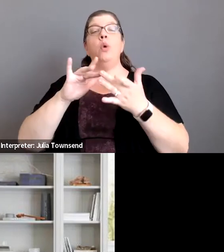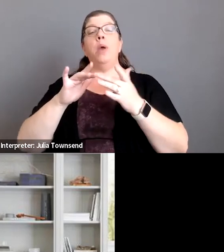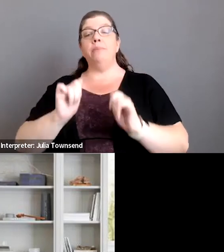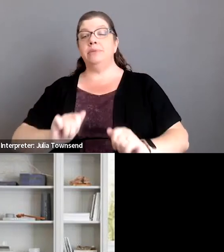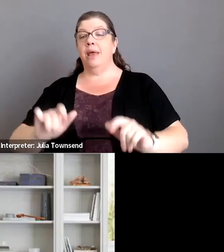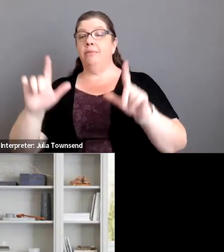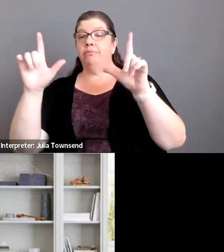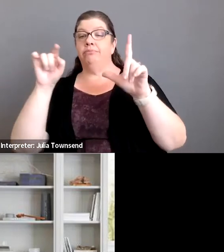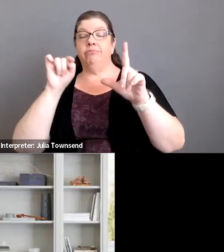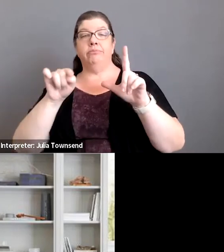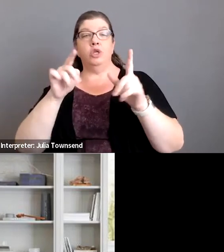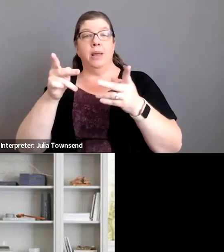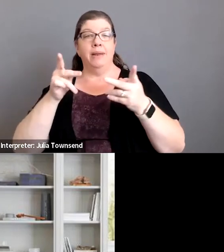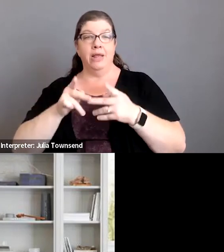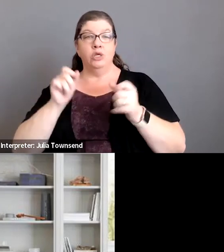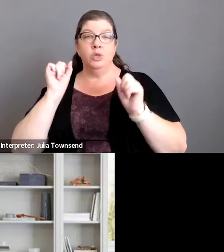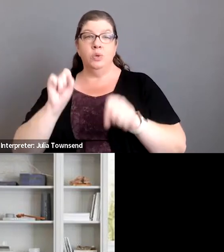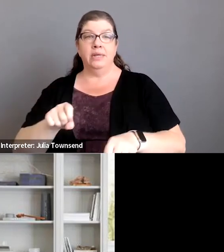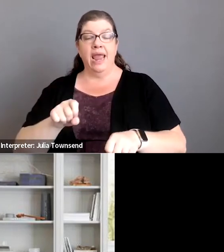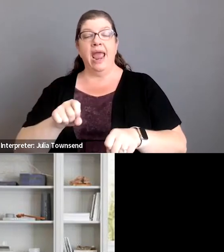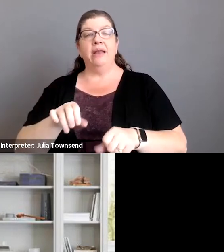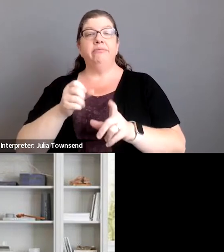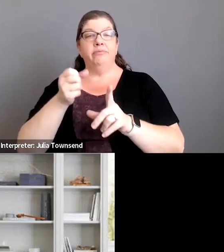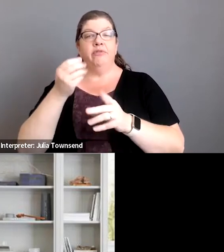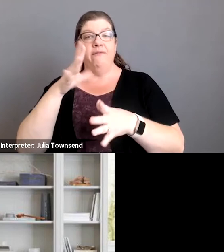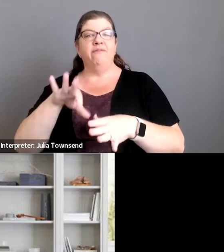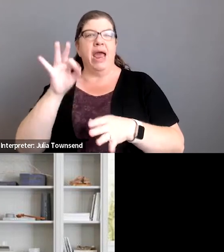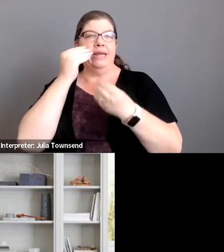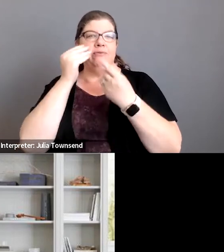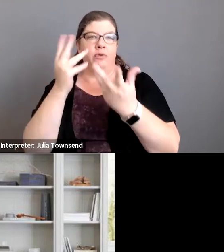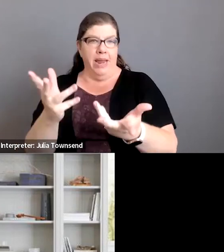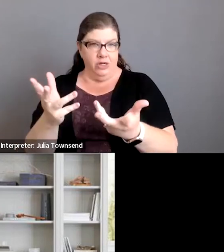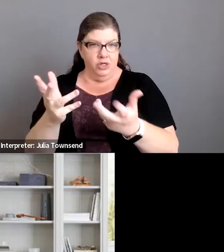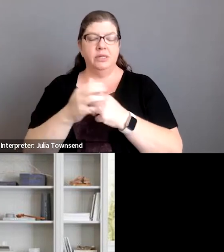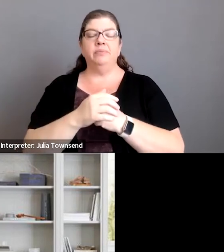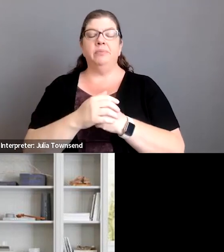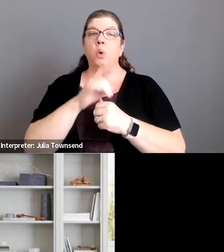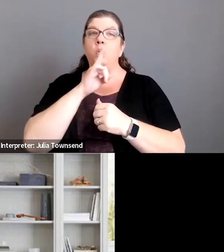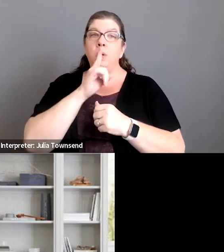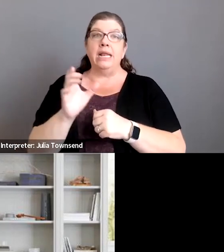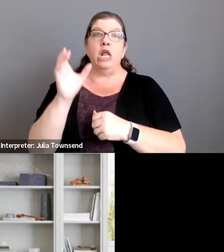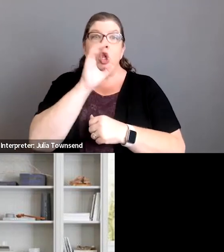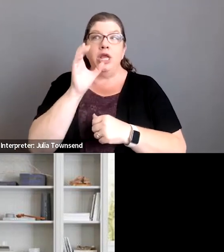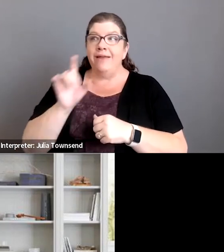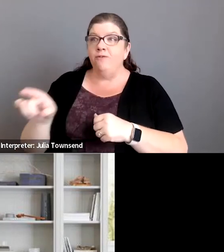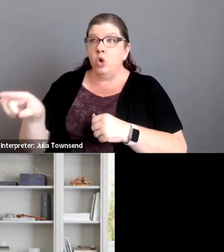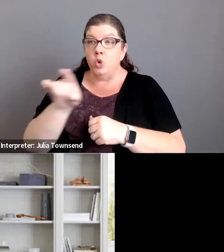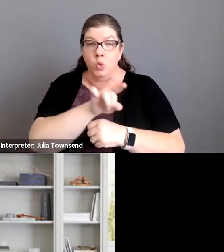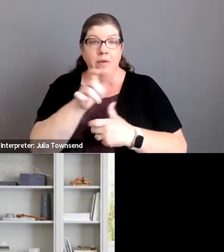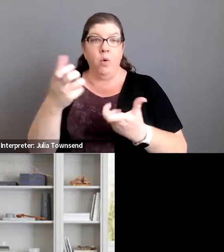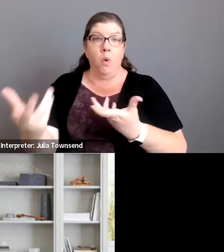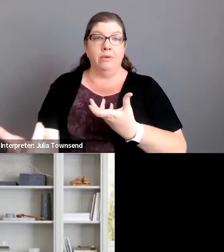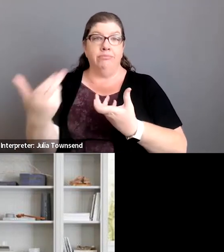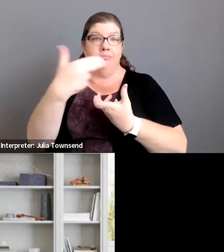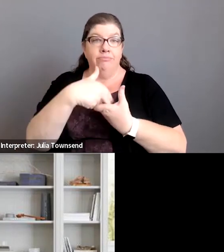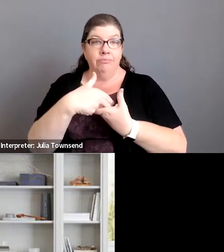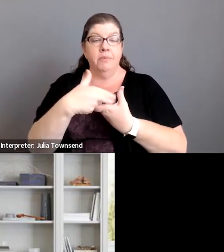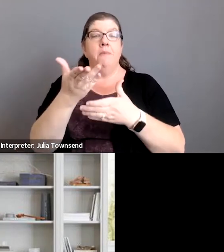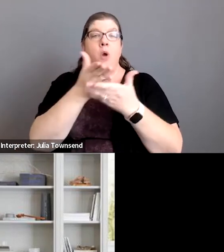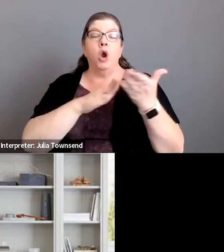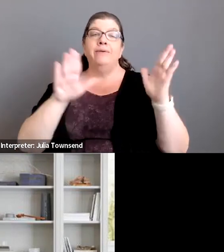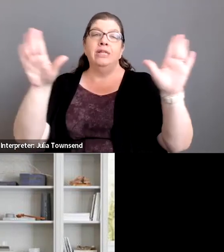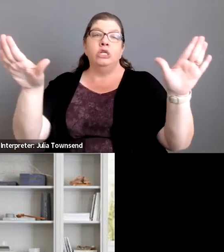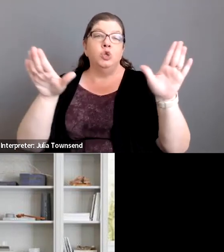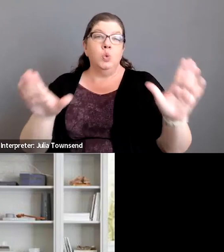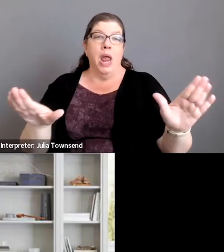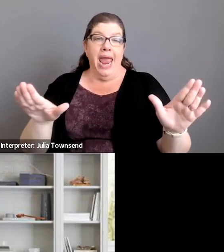there's also a place where you can go find some information about it but we're really looking for you if you want to be part of this great